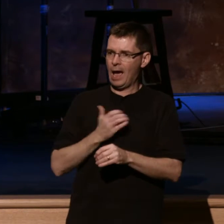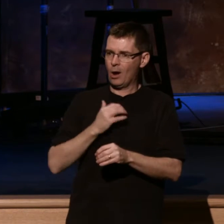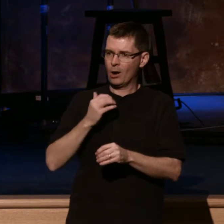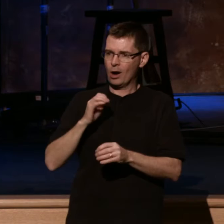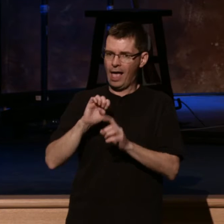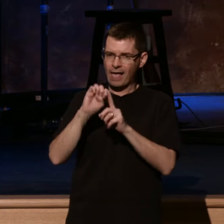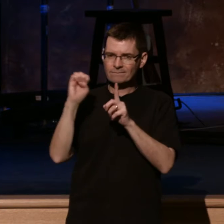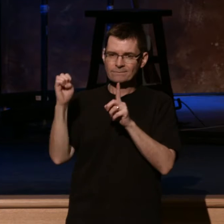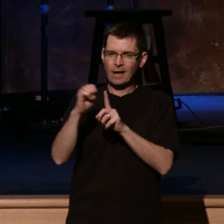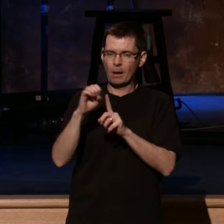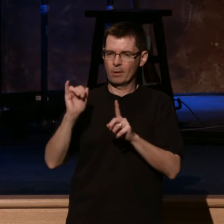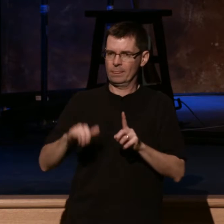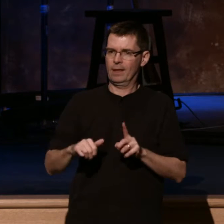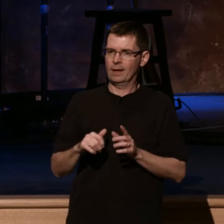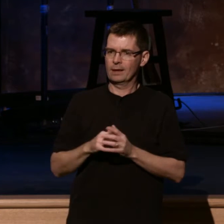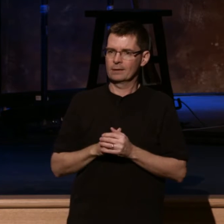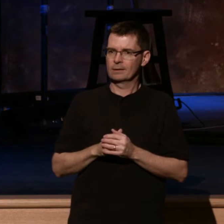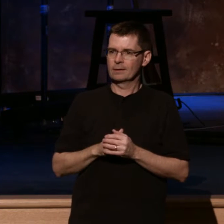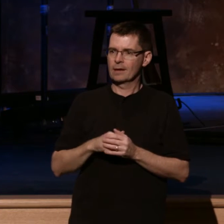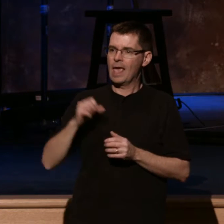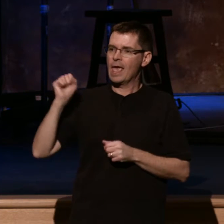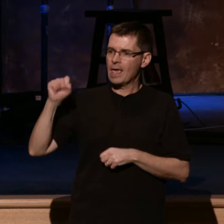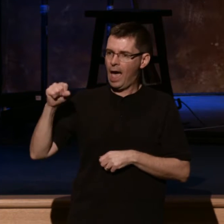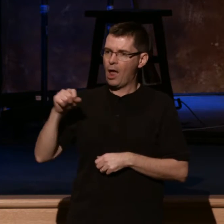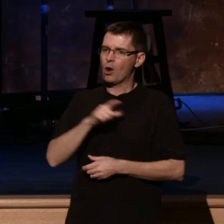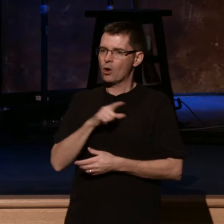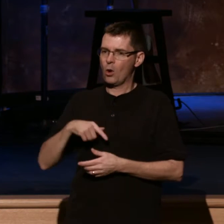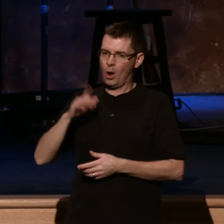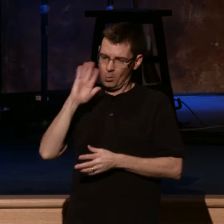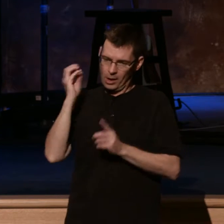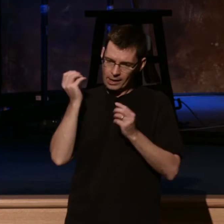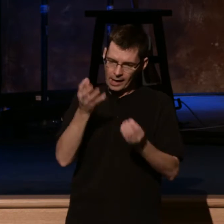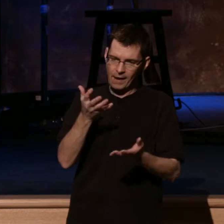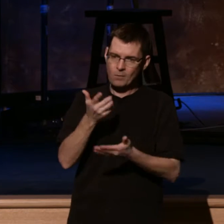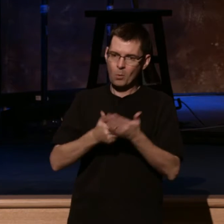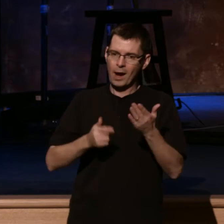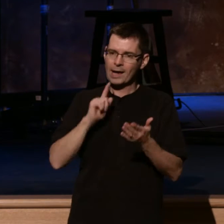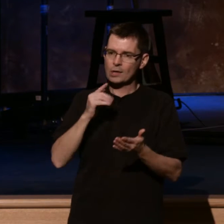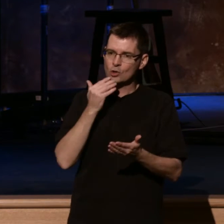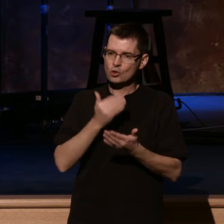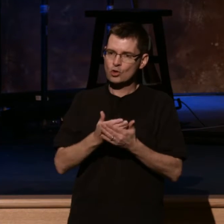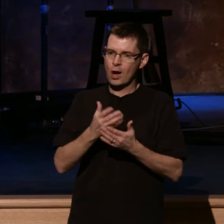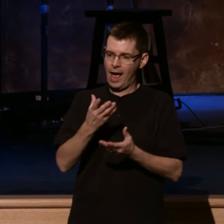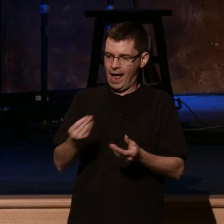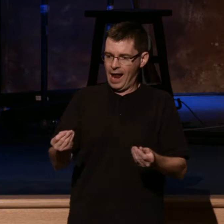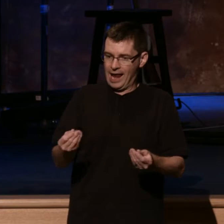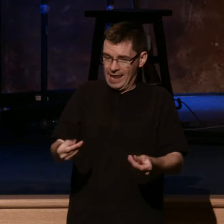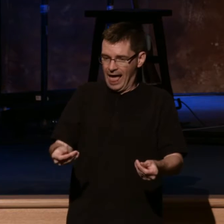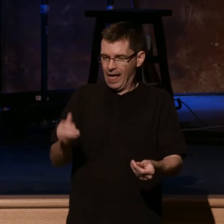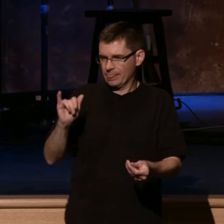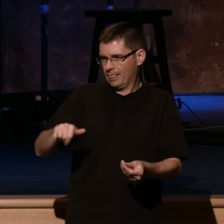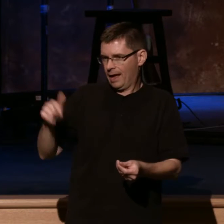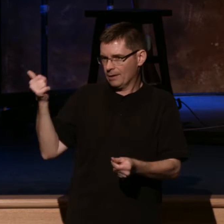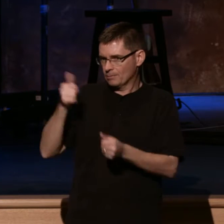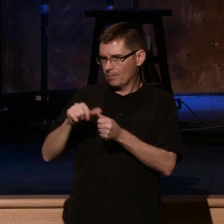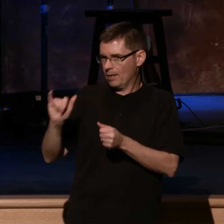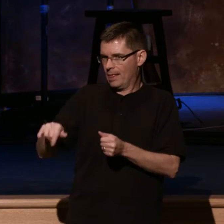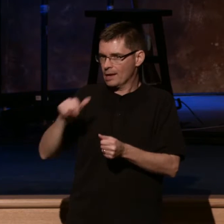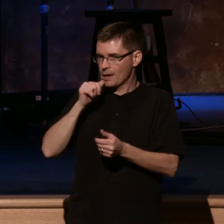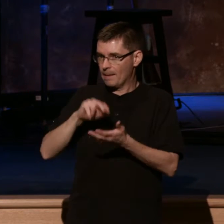12. Yes, the Lord will give what is good. And our land will yield its increase. Again, it's not about land. God will give what is